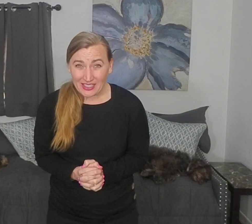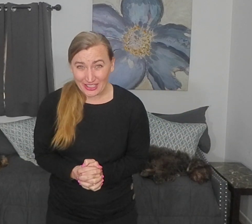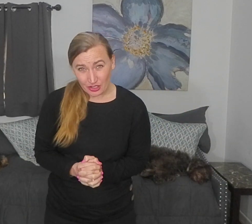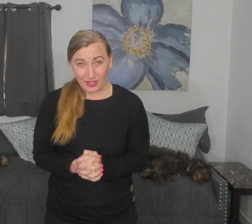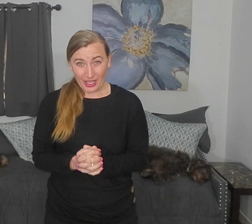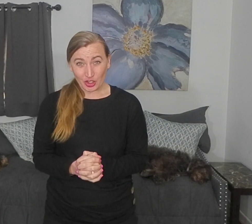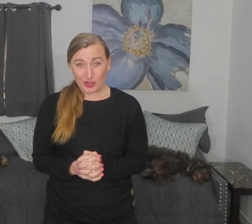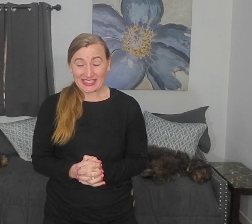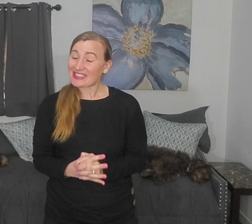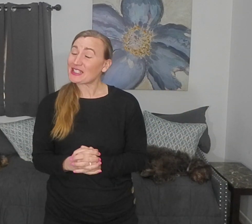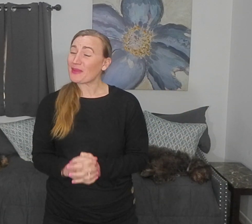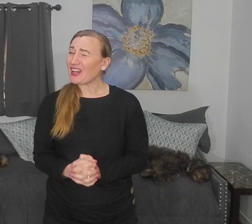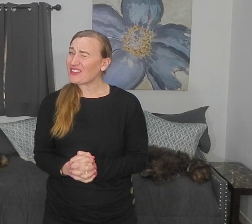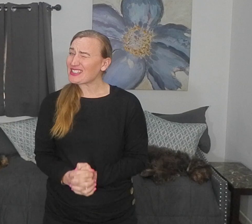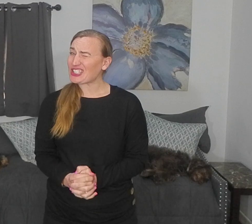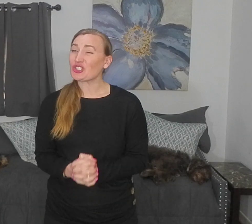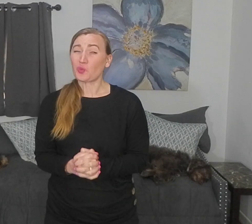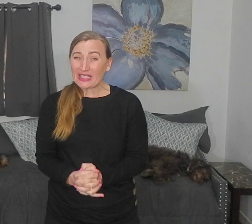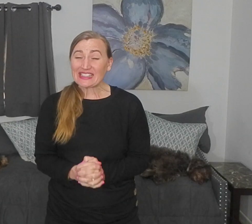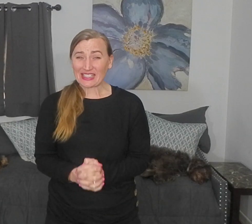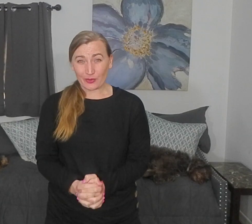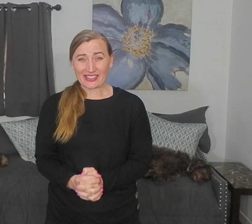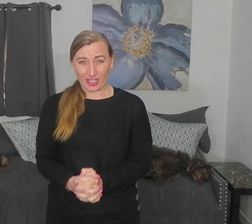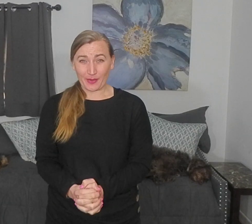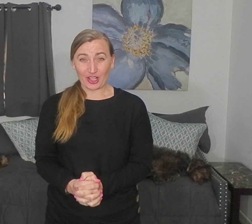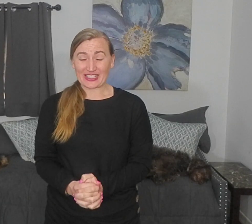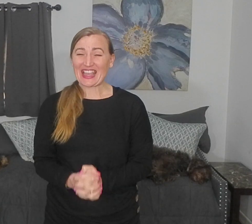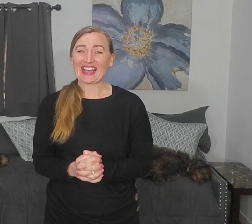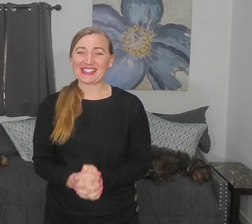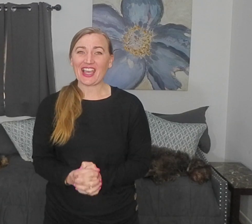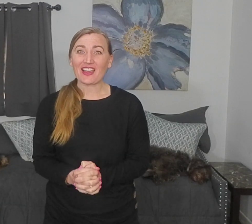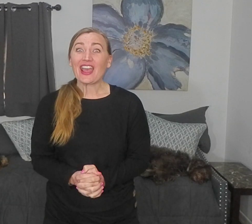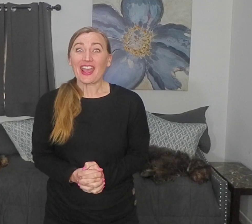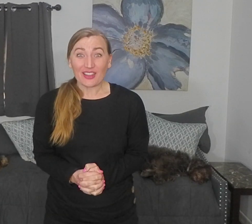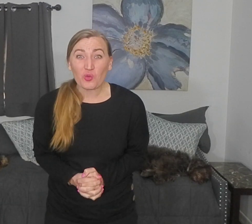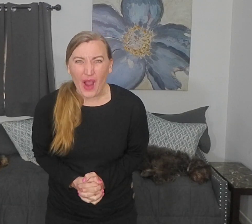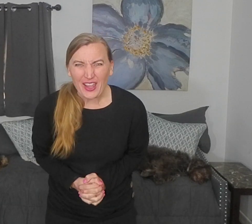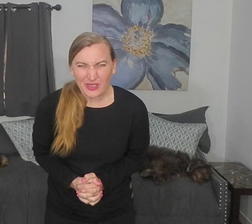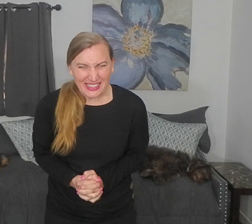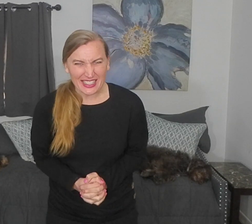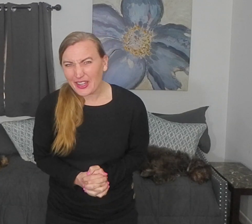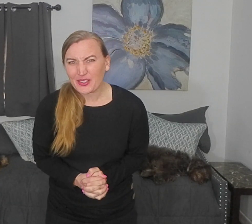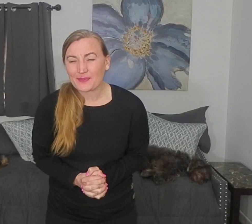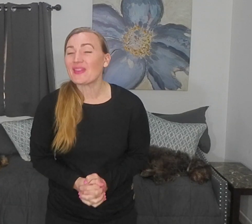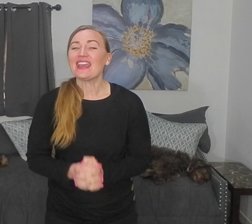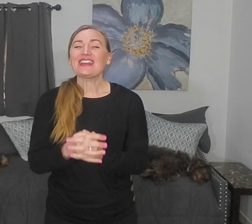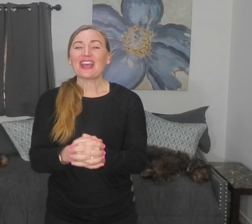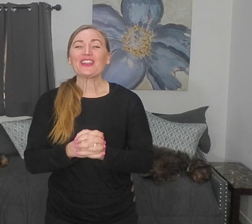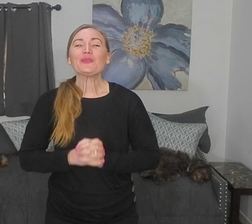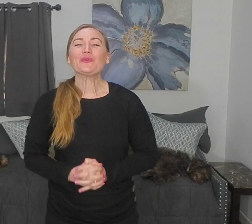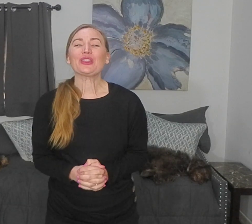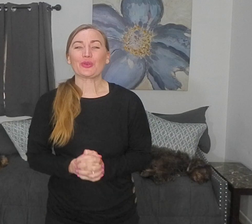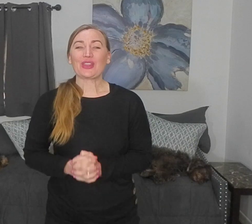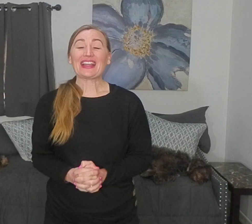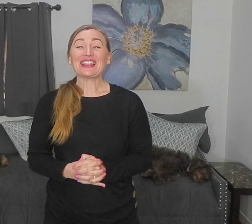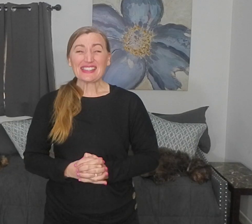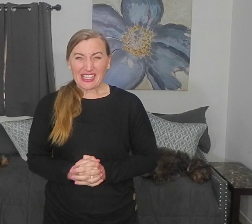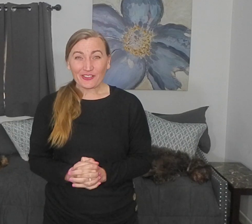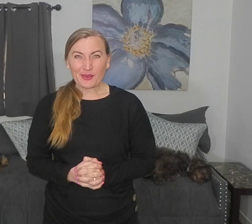clinical characteristics and manifestations we see with cerebellar ataxia, and then why we see those. Now that we went through that, let's hear from